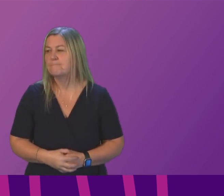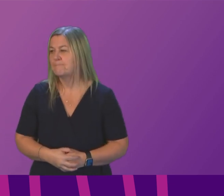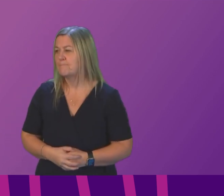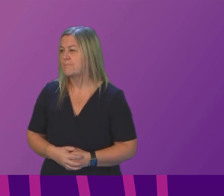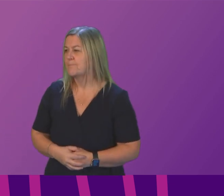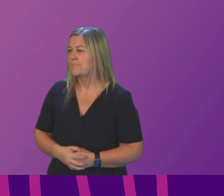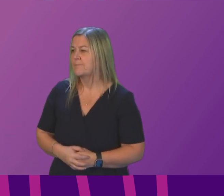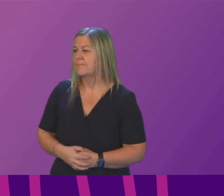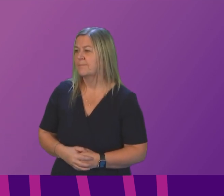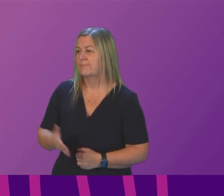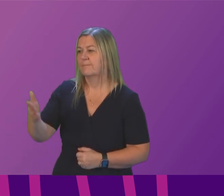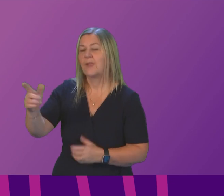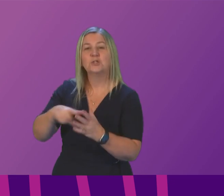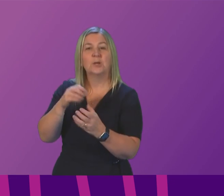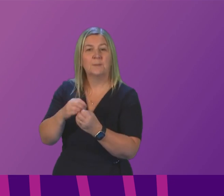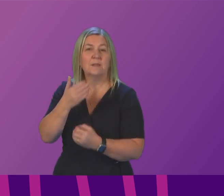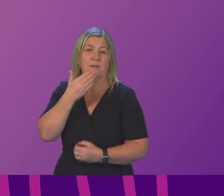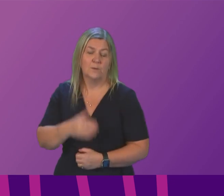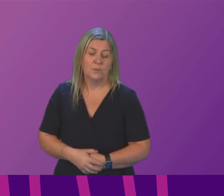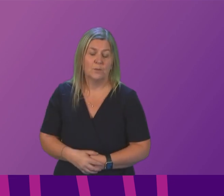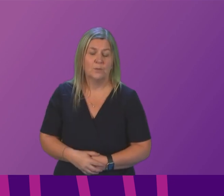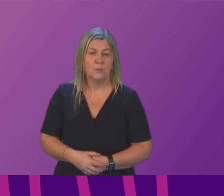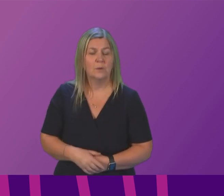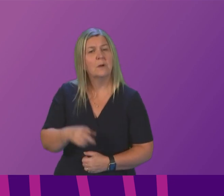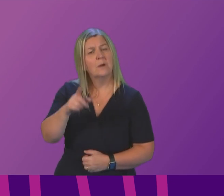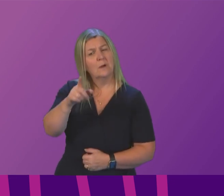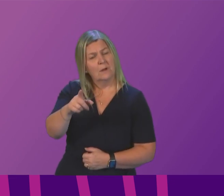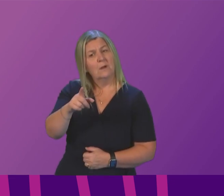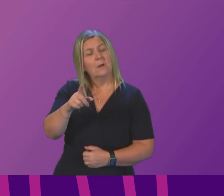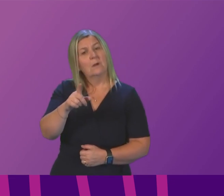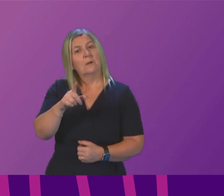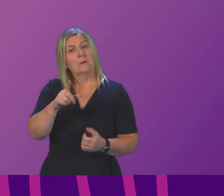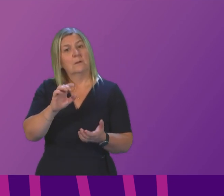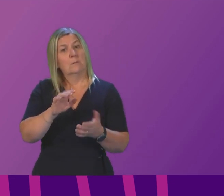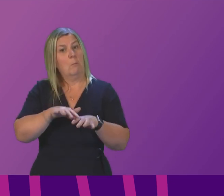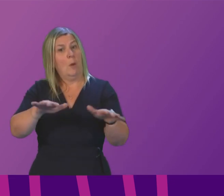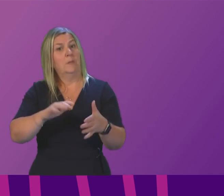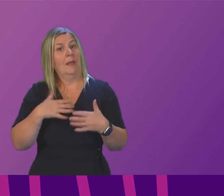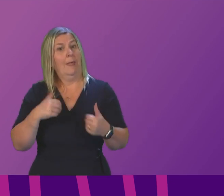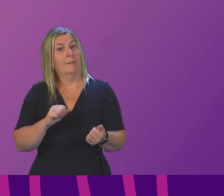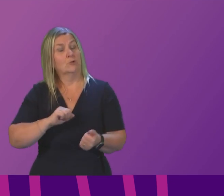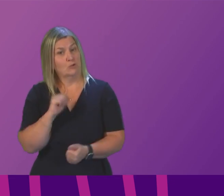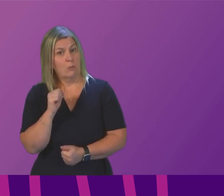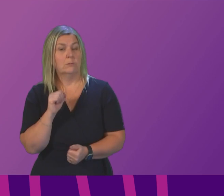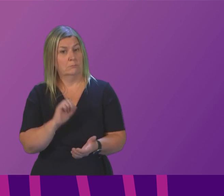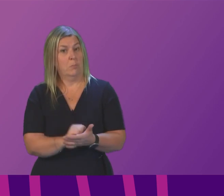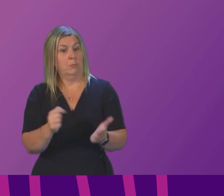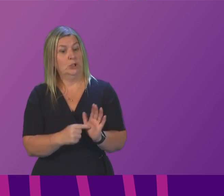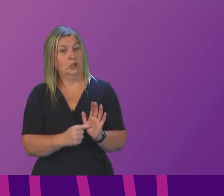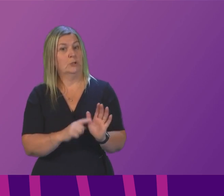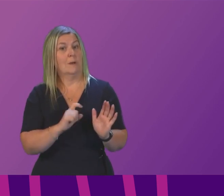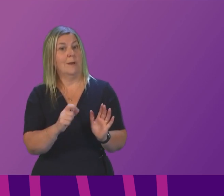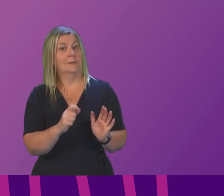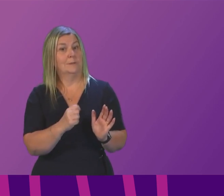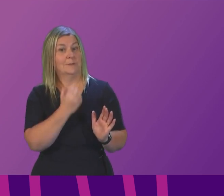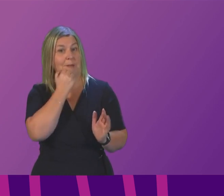Can I thank the First Minister for that response Public Health Scotland published cancer figures for 2019 which showed that 28